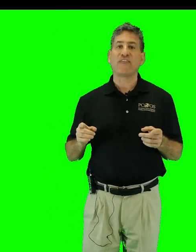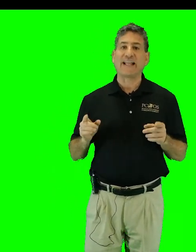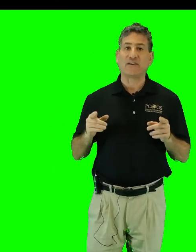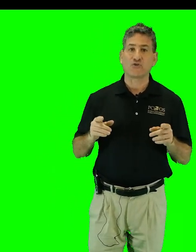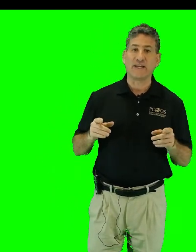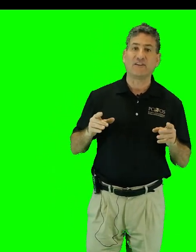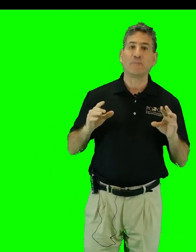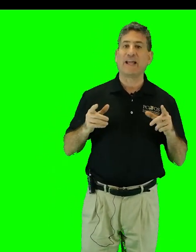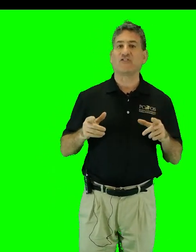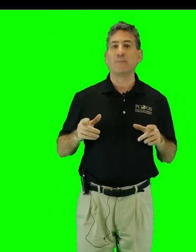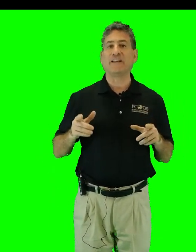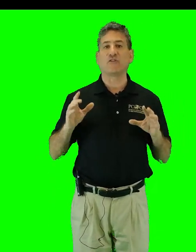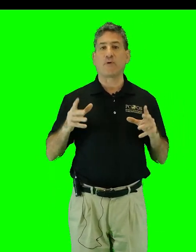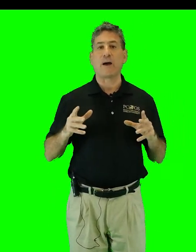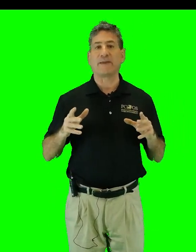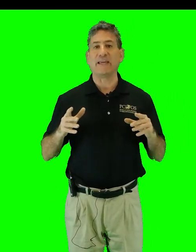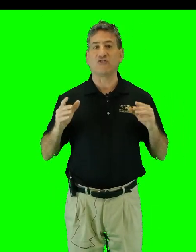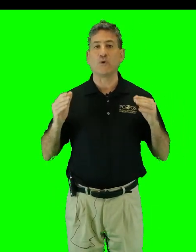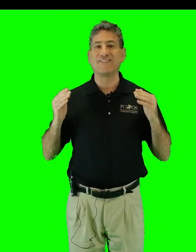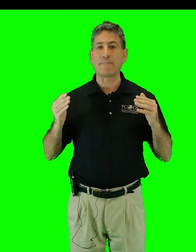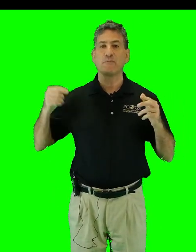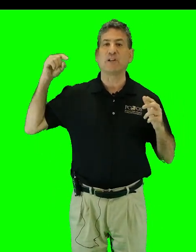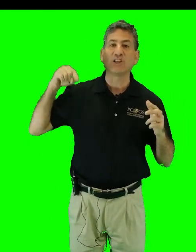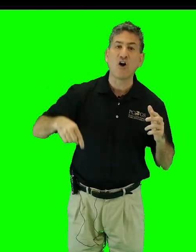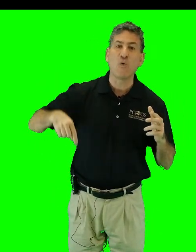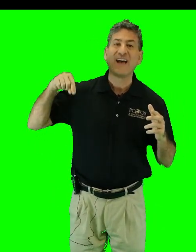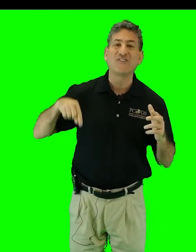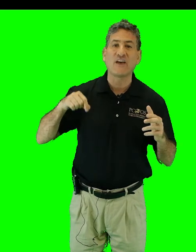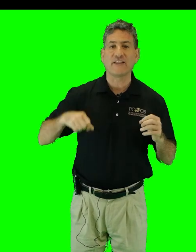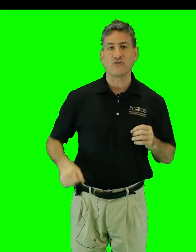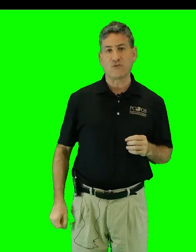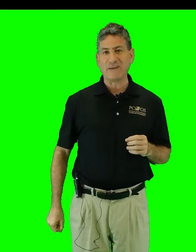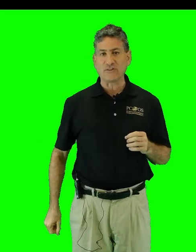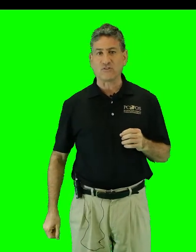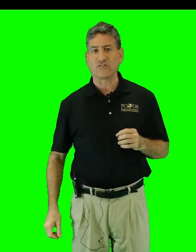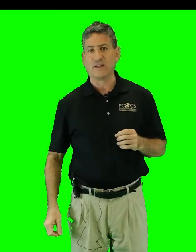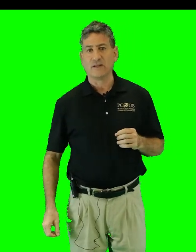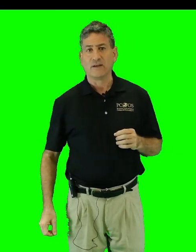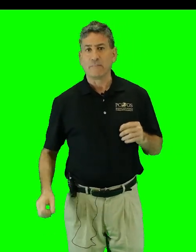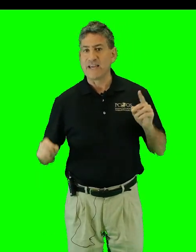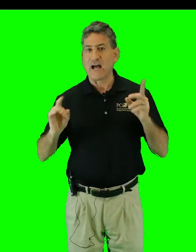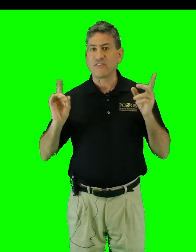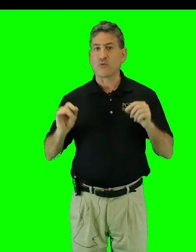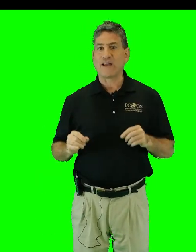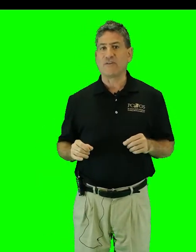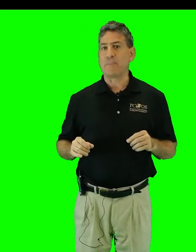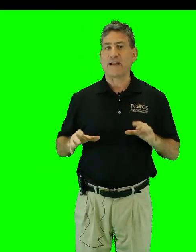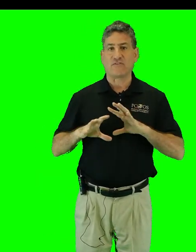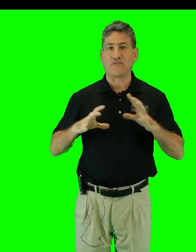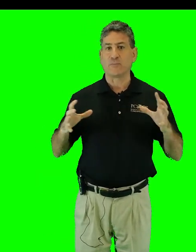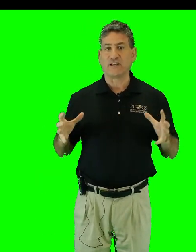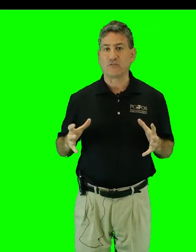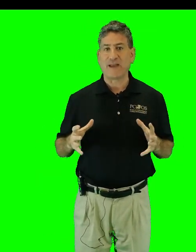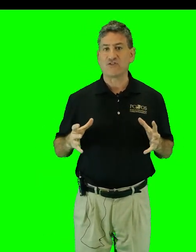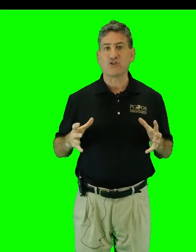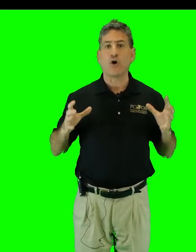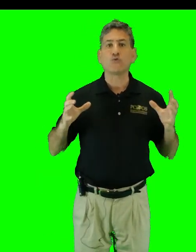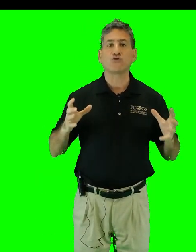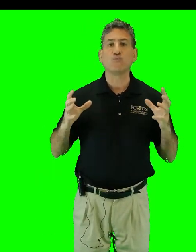that extra heat has been estimated to propagate to a depth below 700 meters. Beyond the direct impact of thermal expansion, ocean